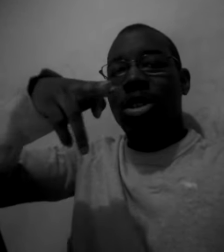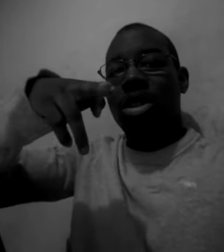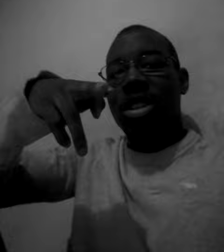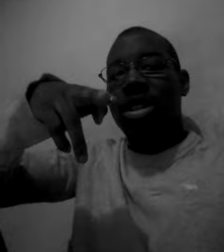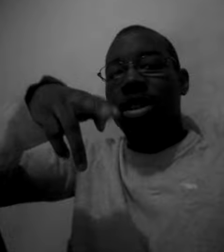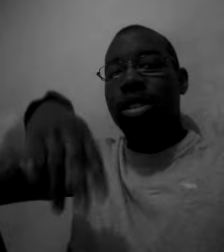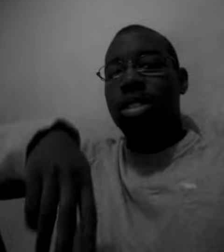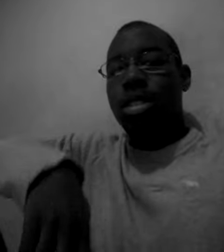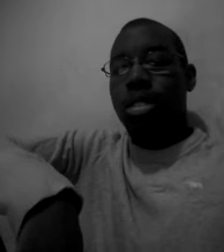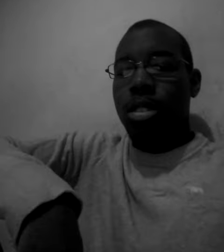smoking guns. support overpowers their And